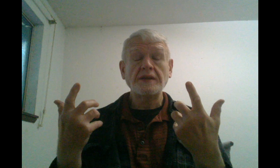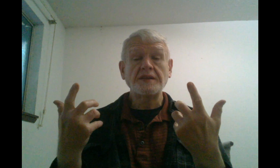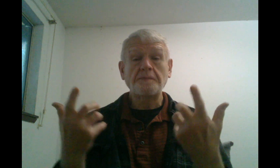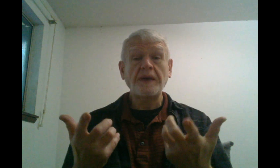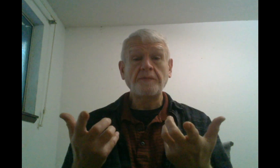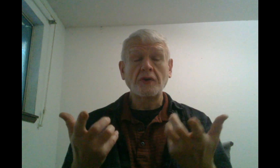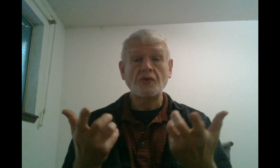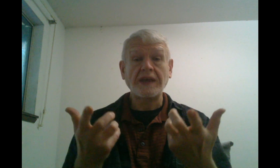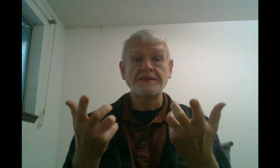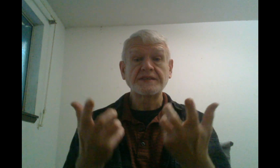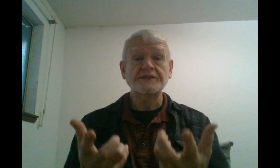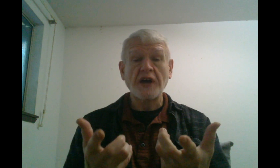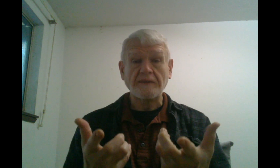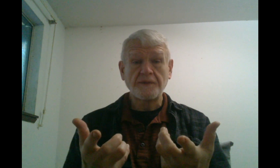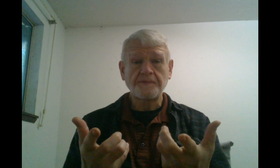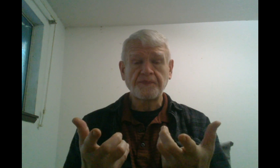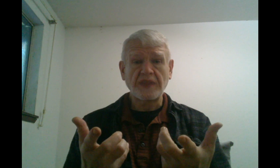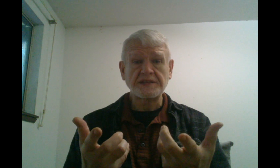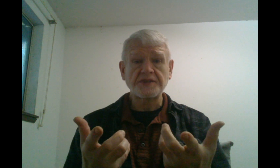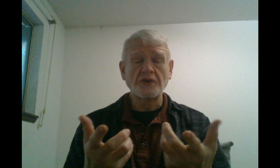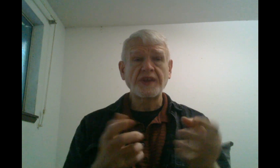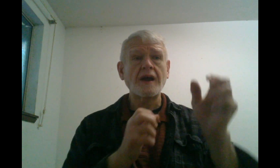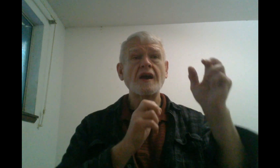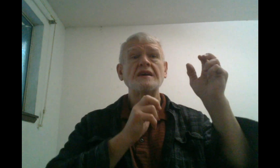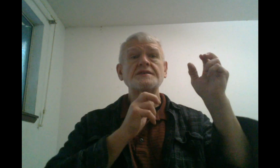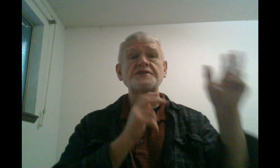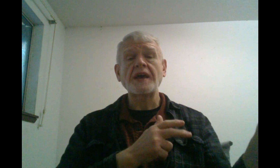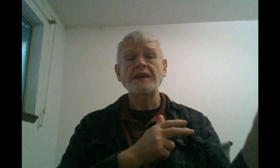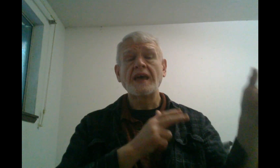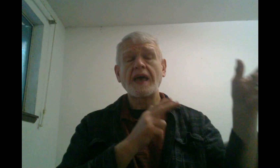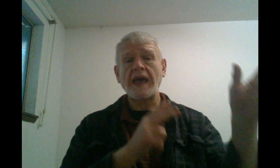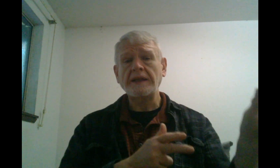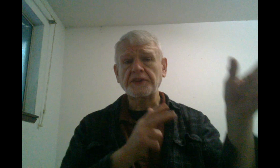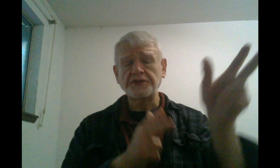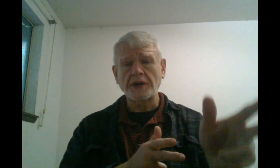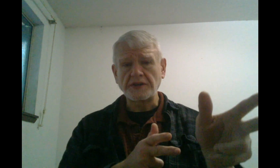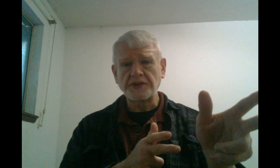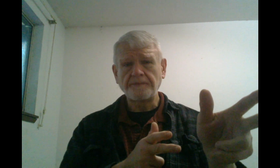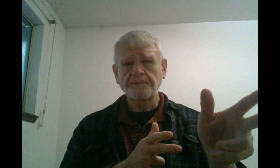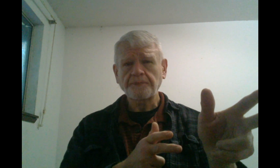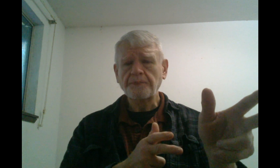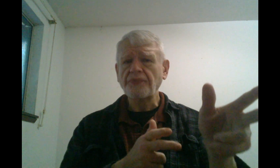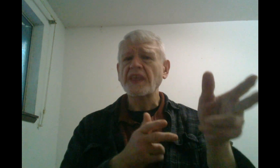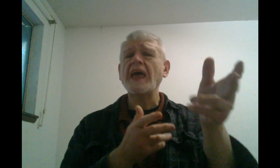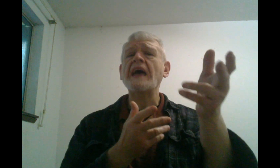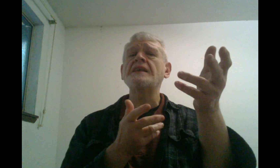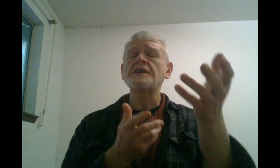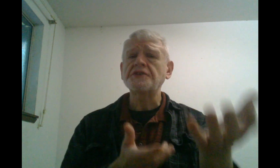people who need stuff, and so they're staying at the church, and then the